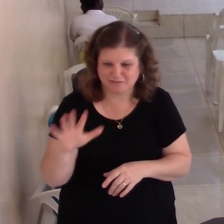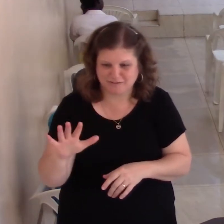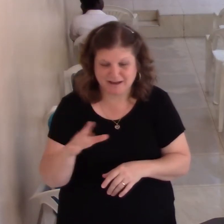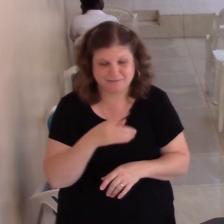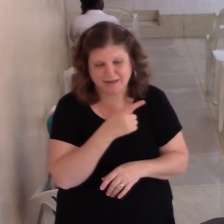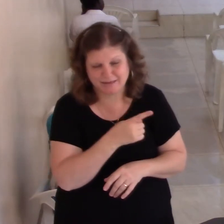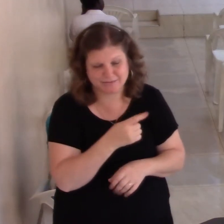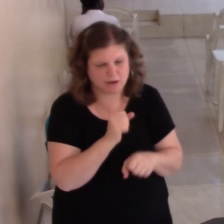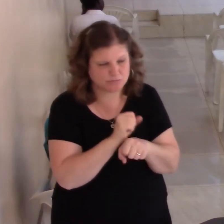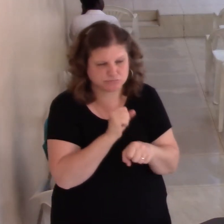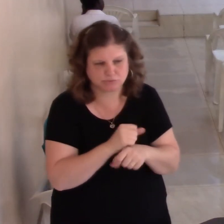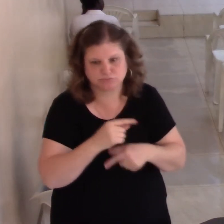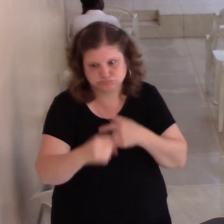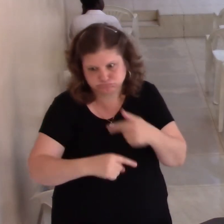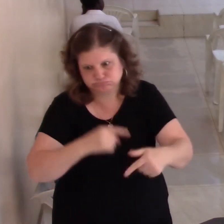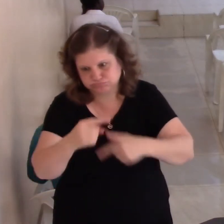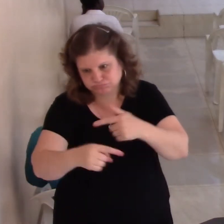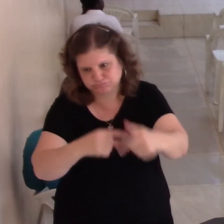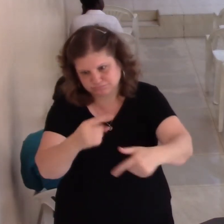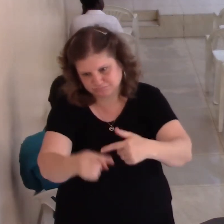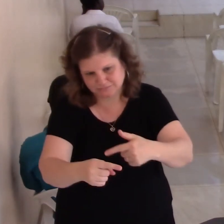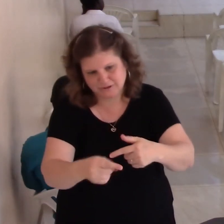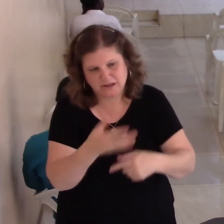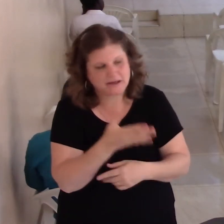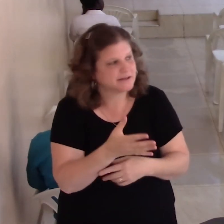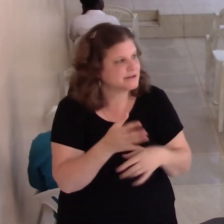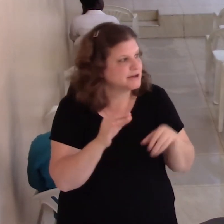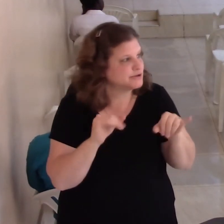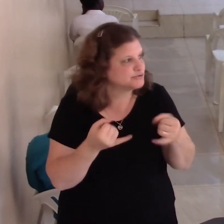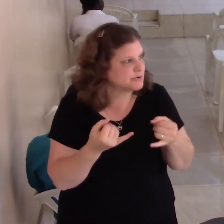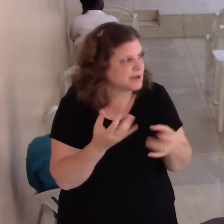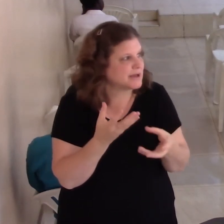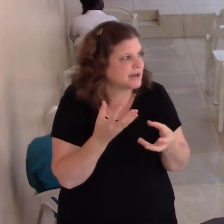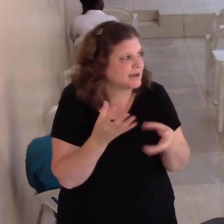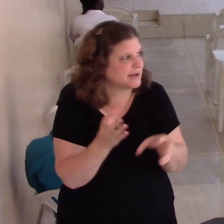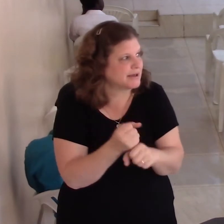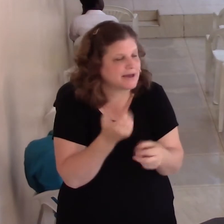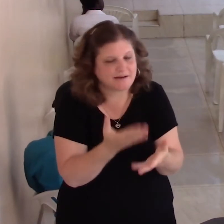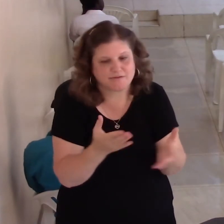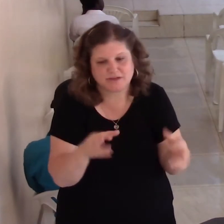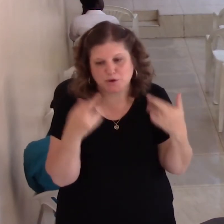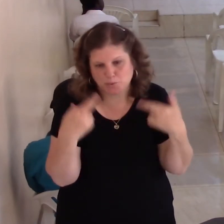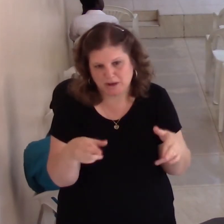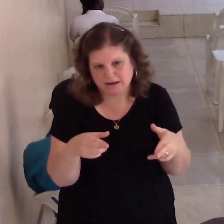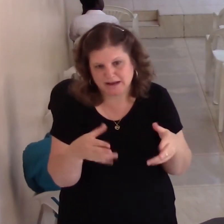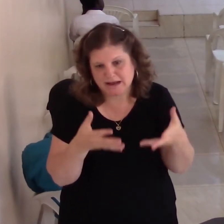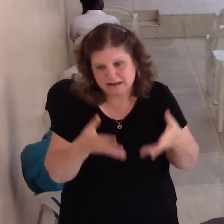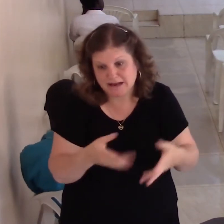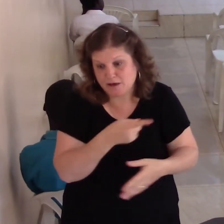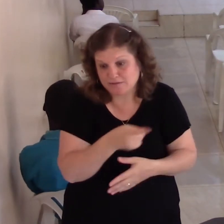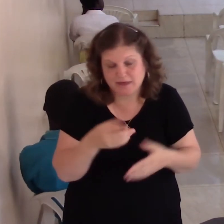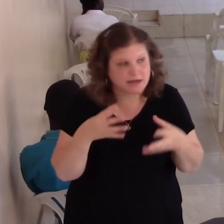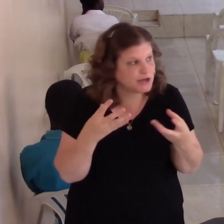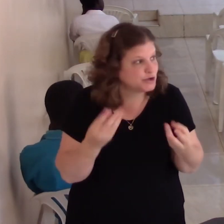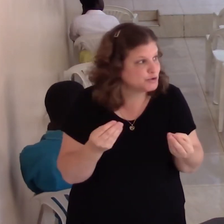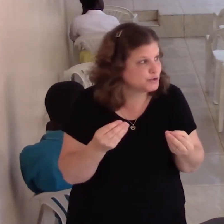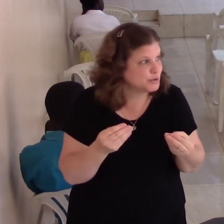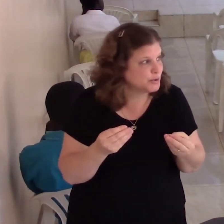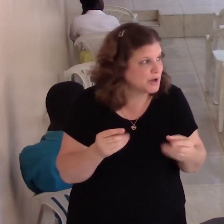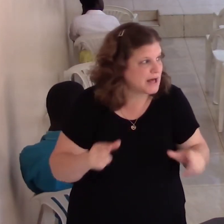6 o'clock they're here working. Getting the audio, the sound, the video ready. And even now they're doing the live streaming. And so it's better when you can do